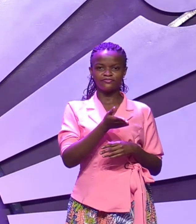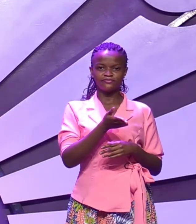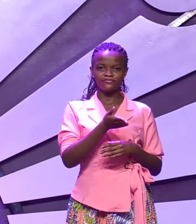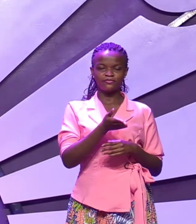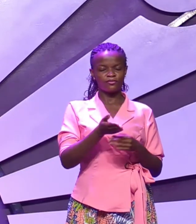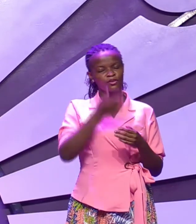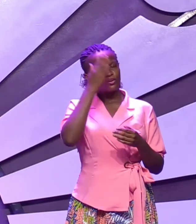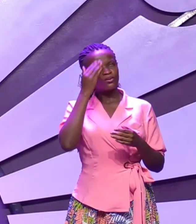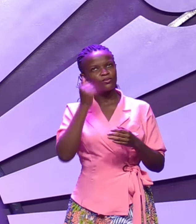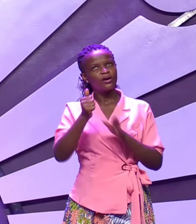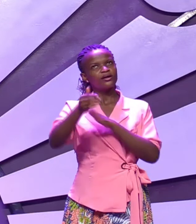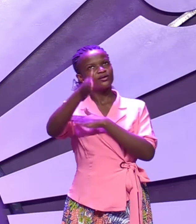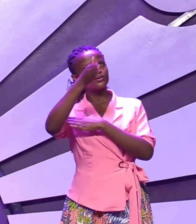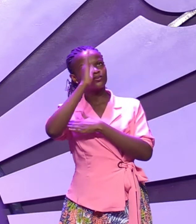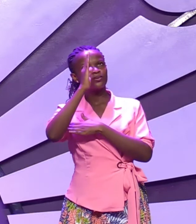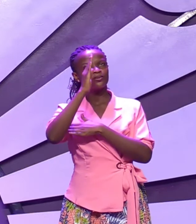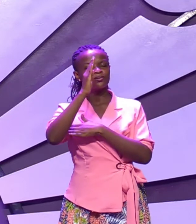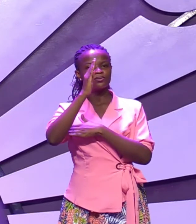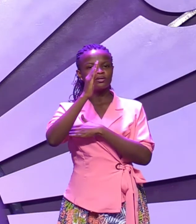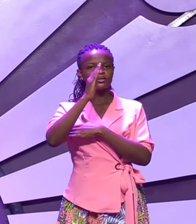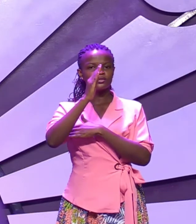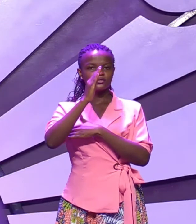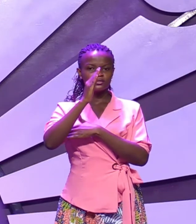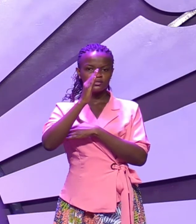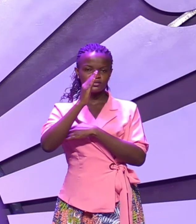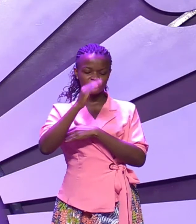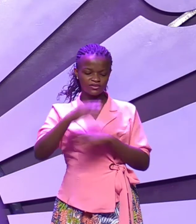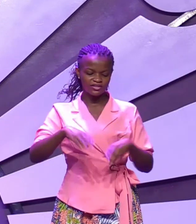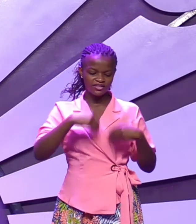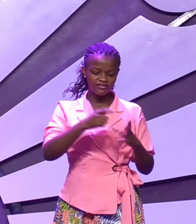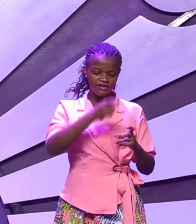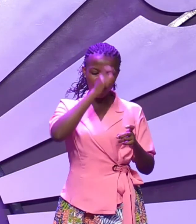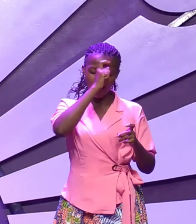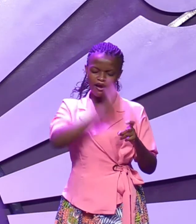why did God give what seemed like a harsh response